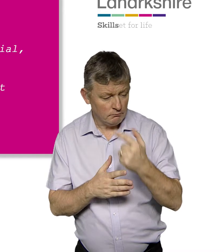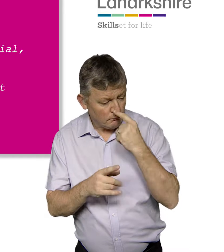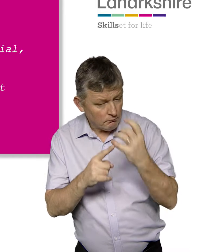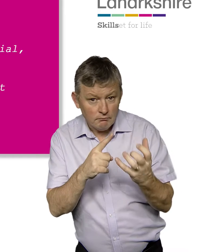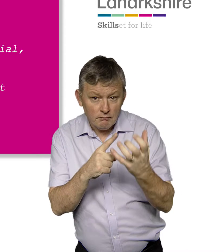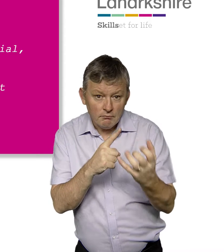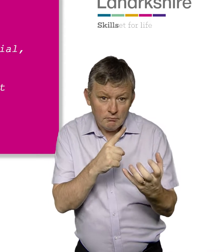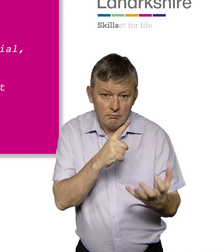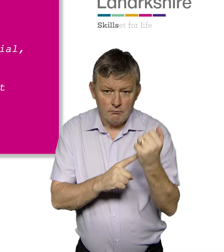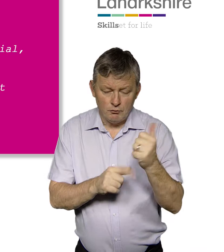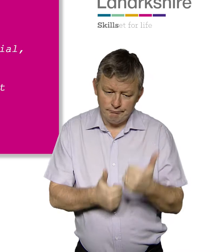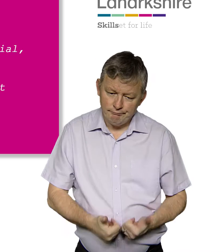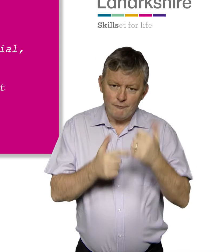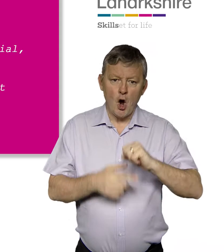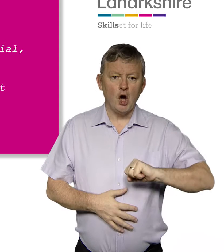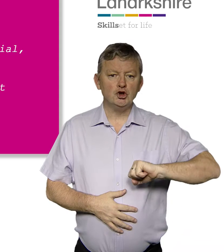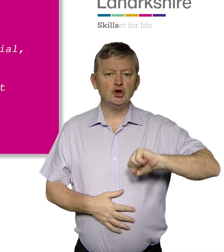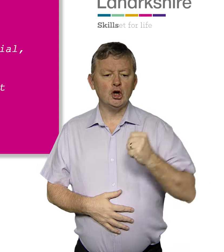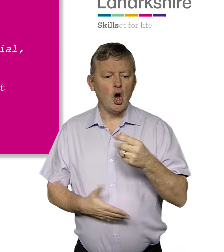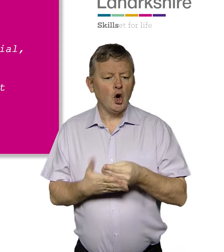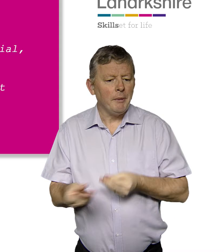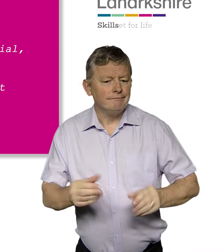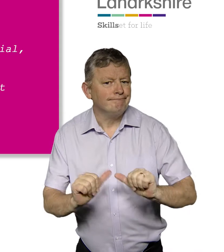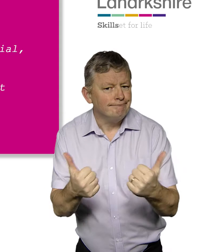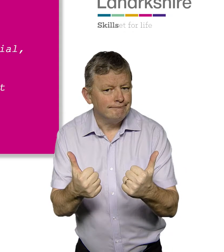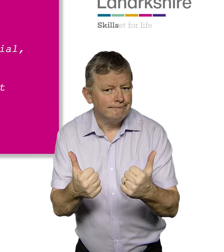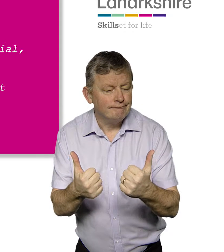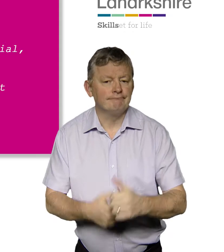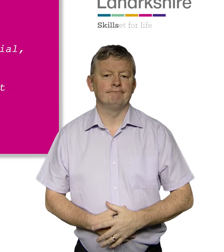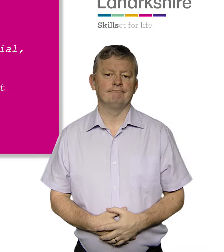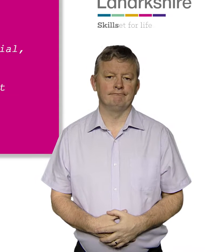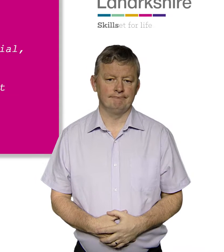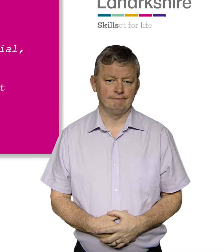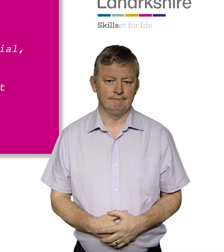So that they can fulfil their potential and improve Scotland's economic performance